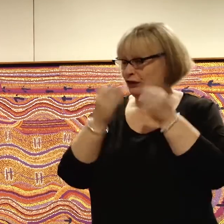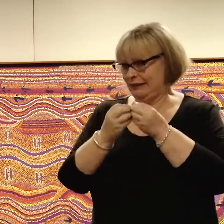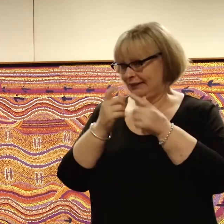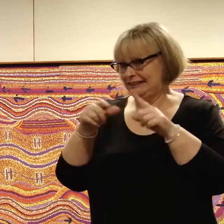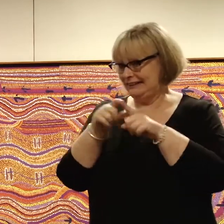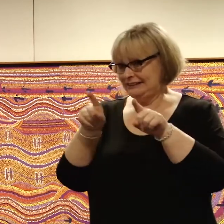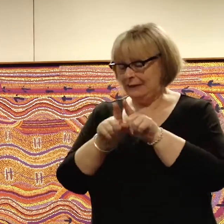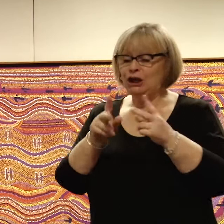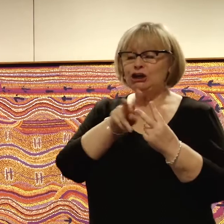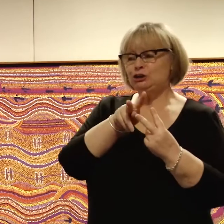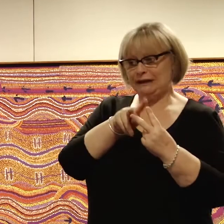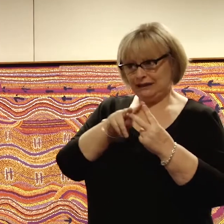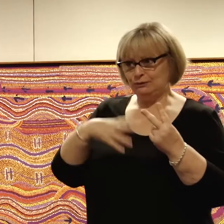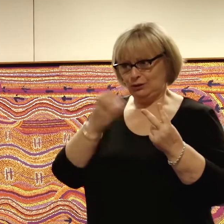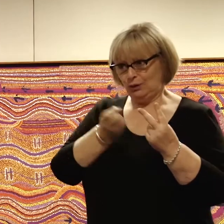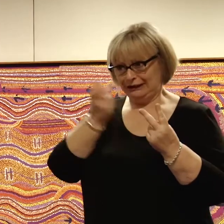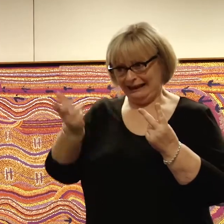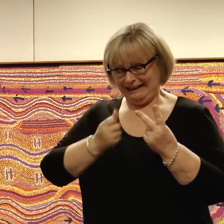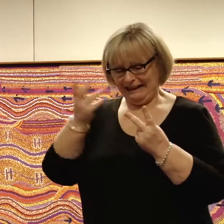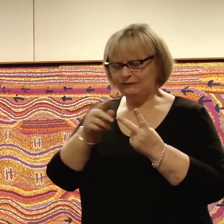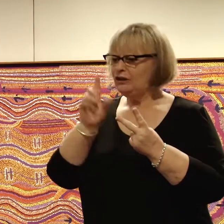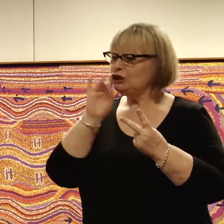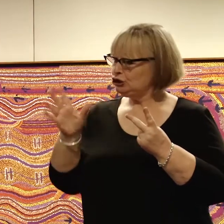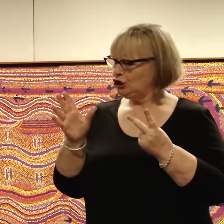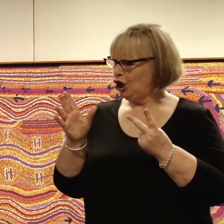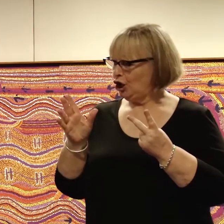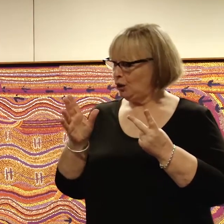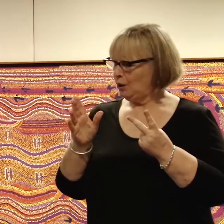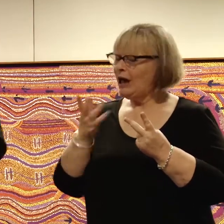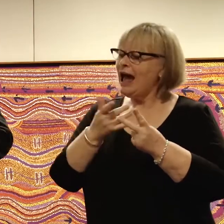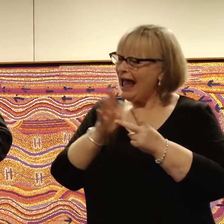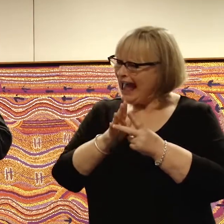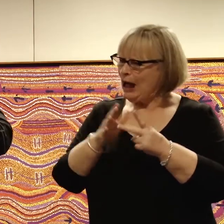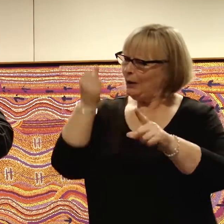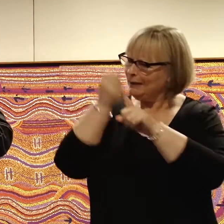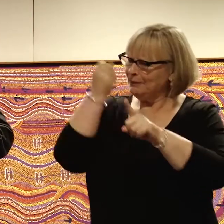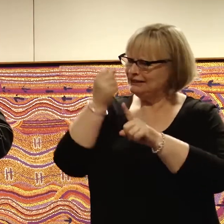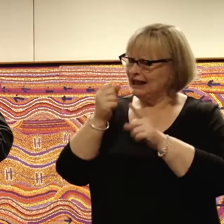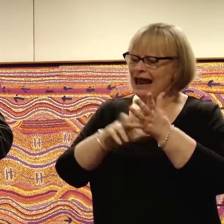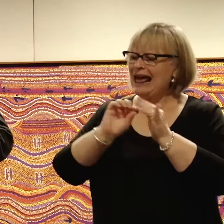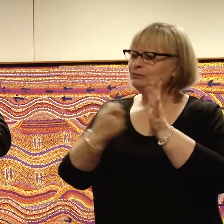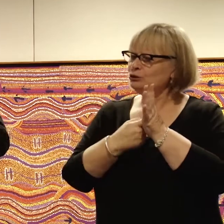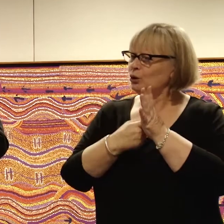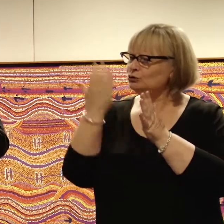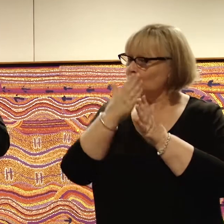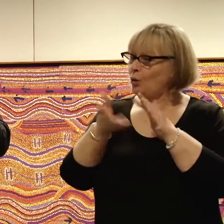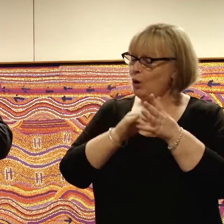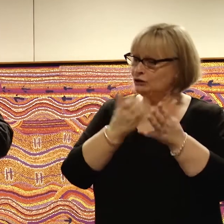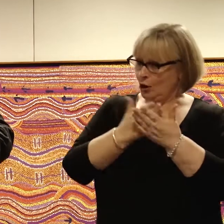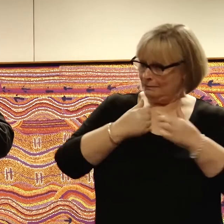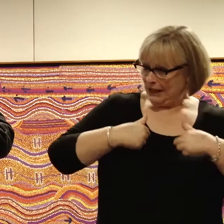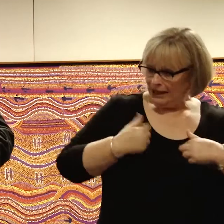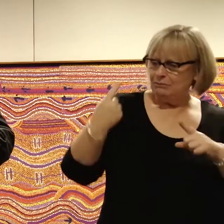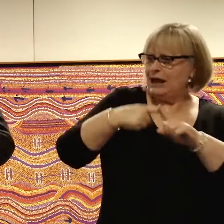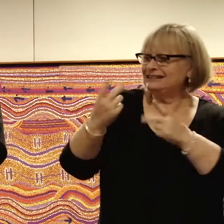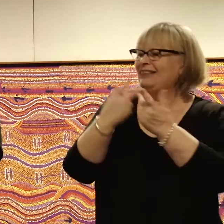There are two examples I'd like to give that I believe clearly demonstrates how impactful Labrador was not just for me but for all